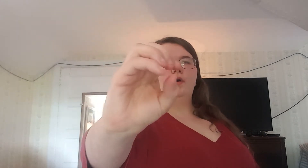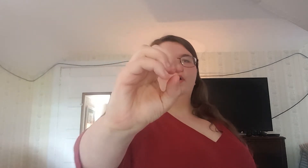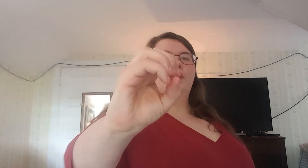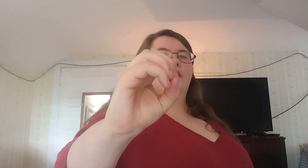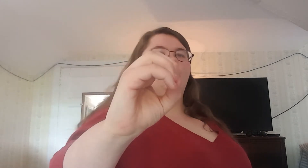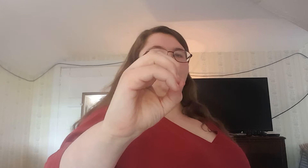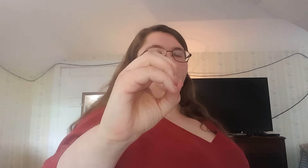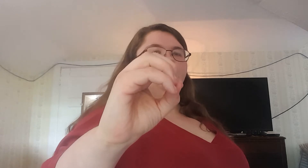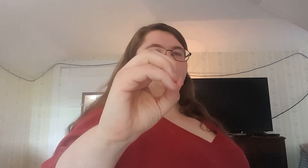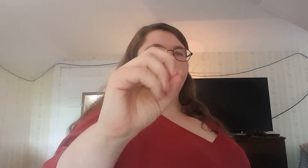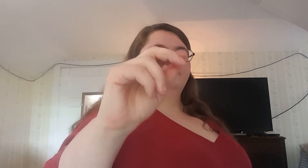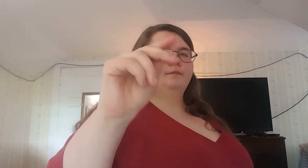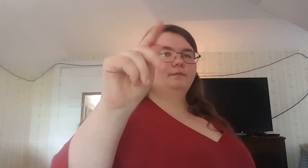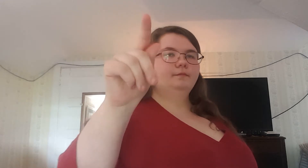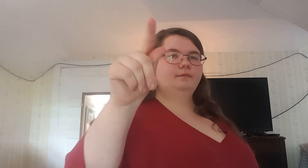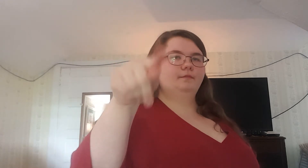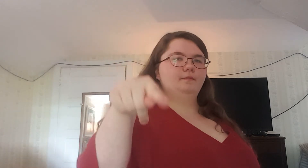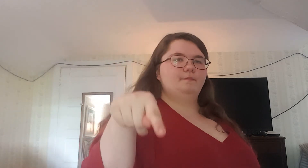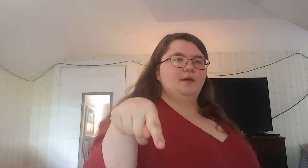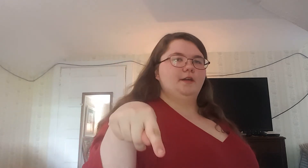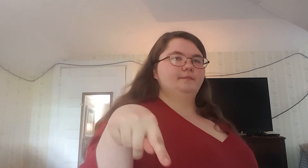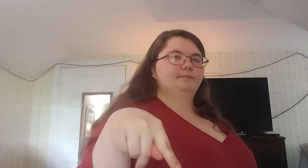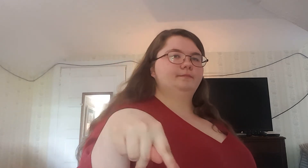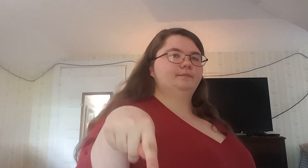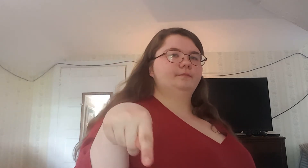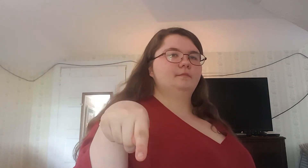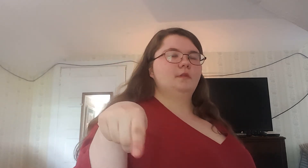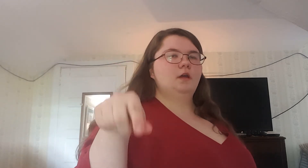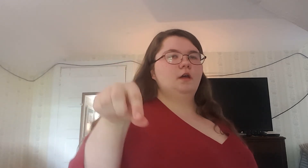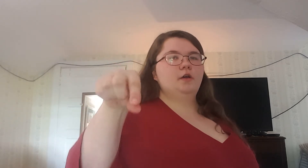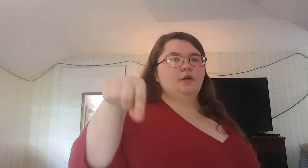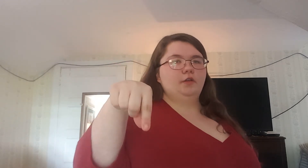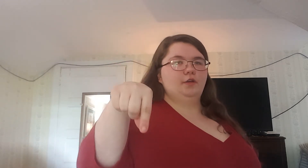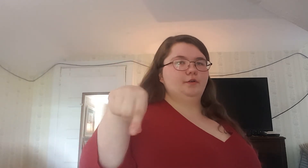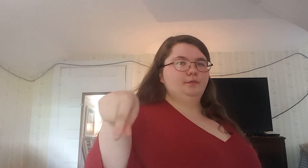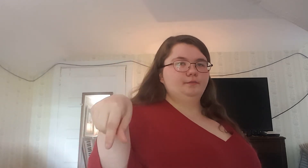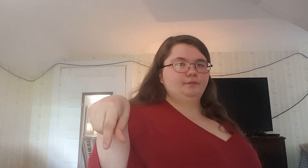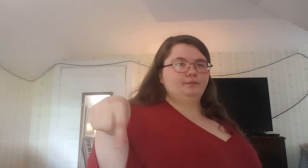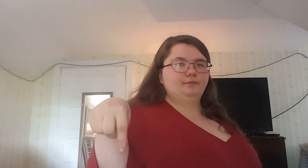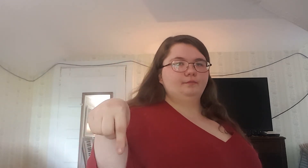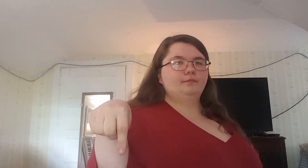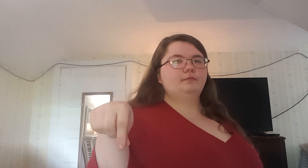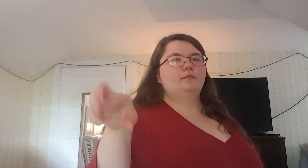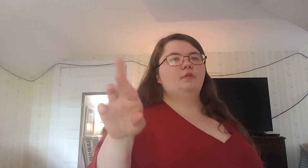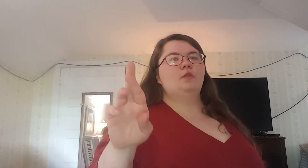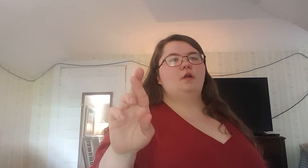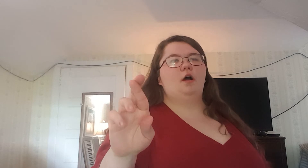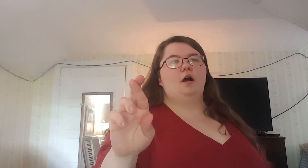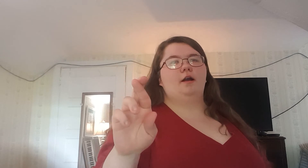O, P. C, Q, R,